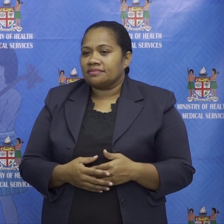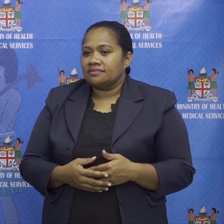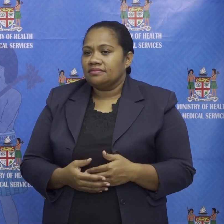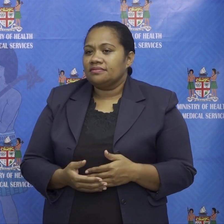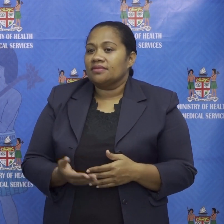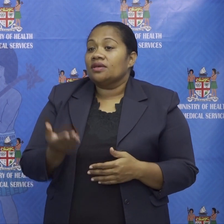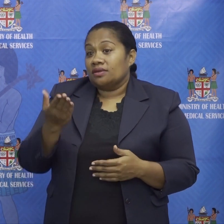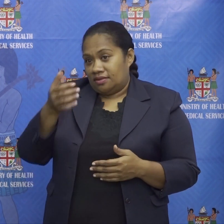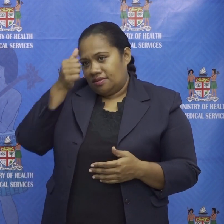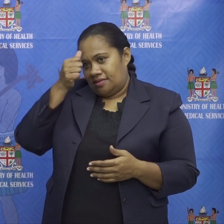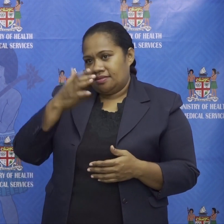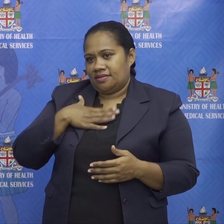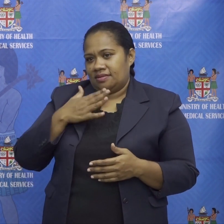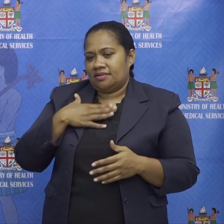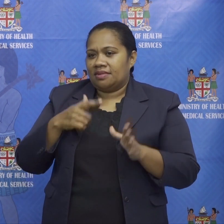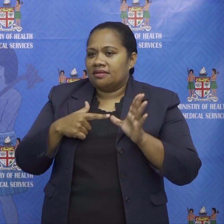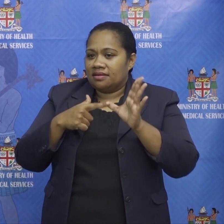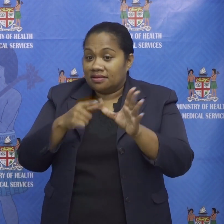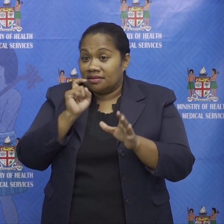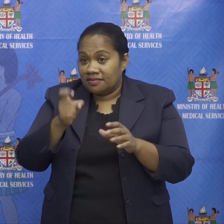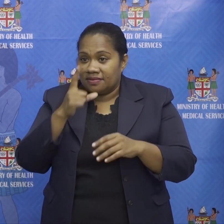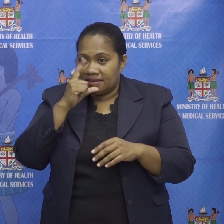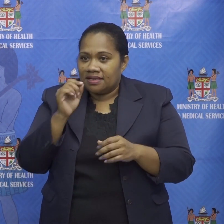anything when you people ask me if we can make it compulsory